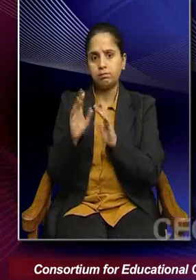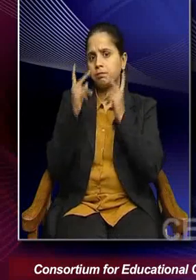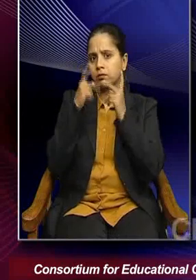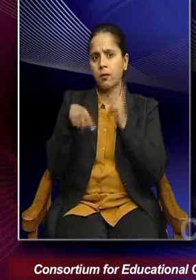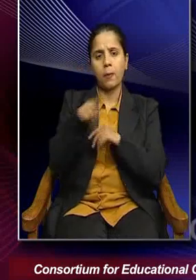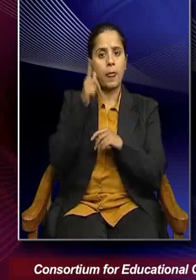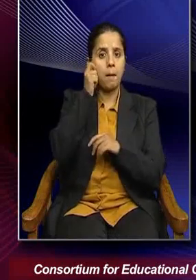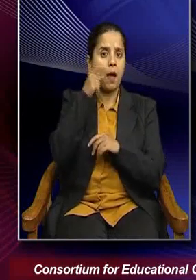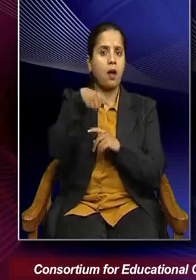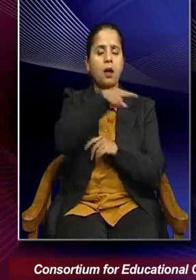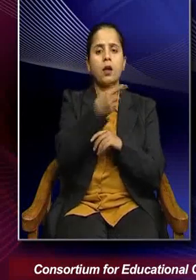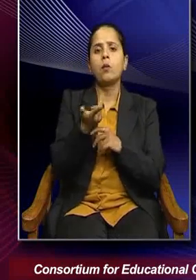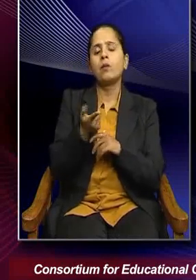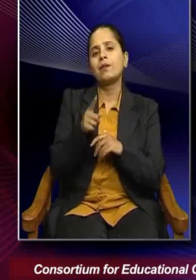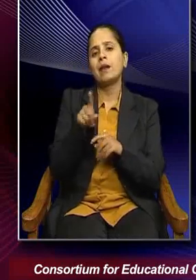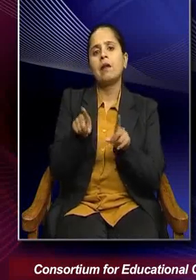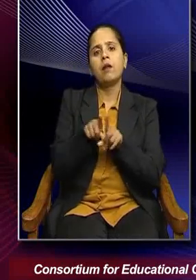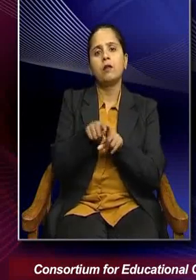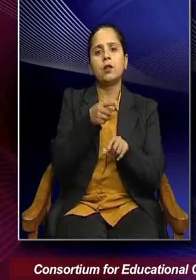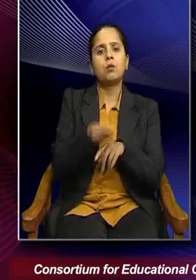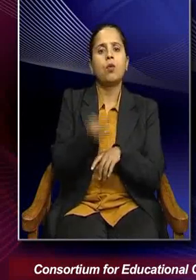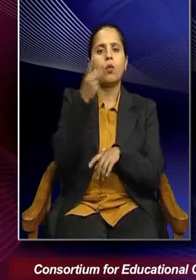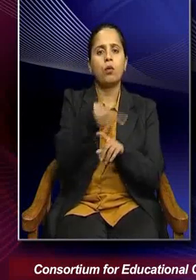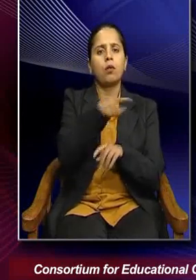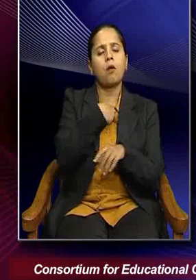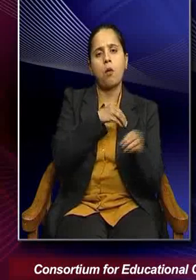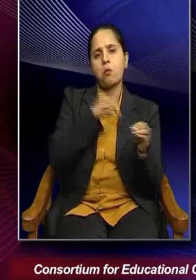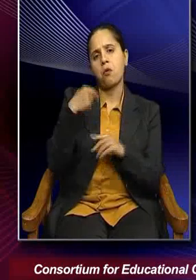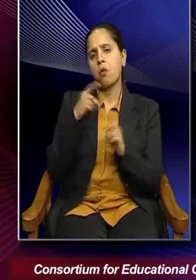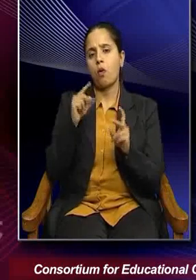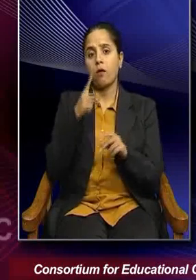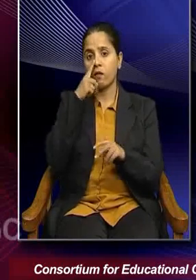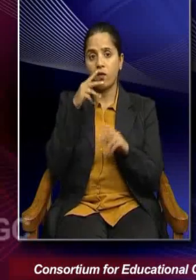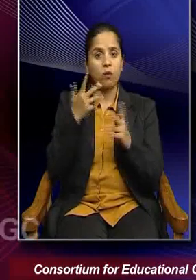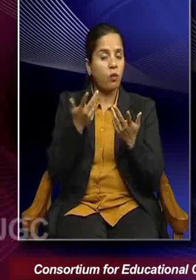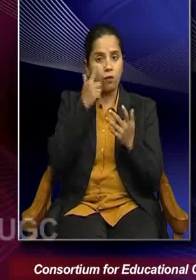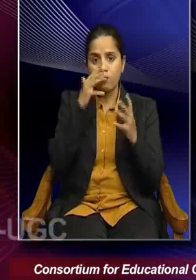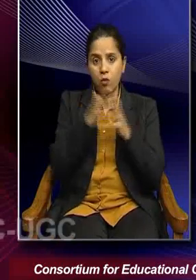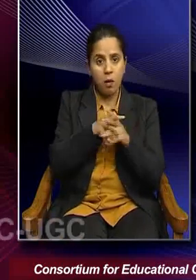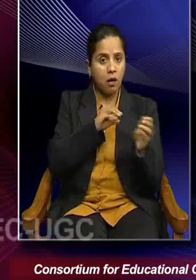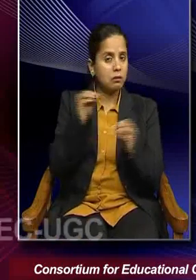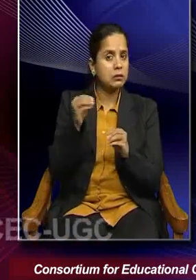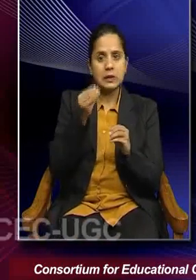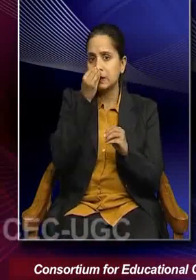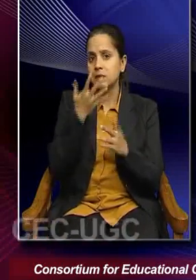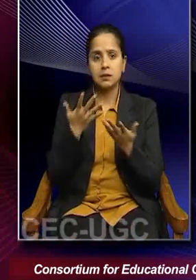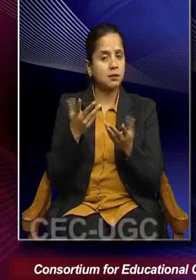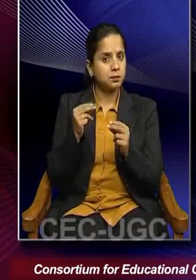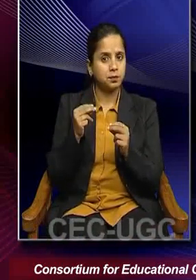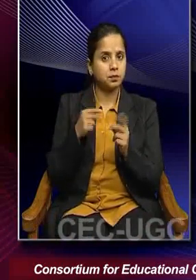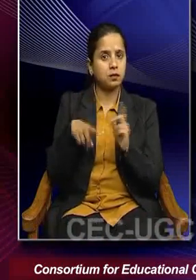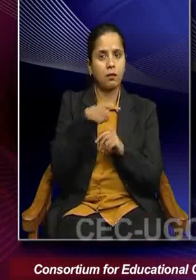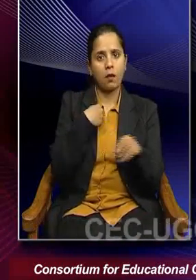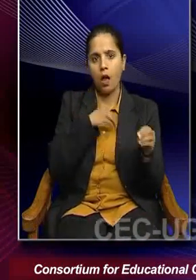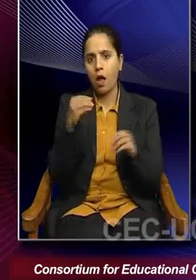men probably are more prone to moving out, women do not find it more, you know, they are not accustomed to